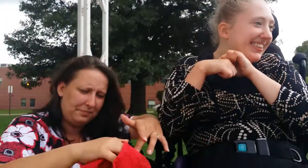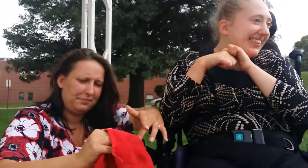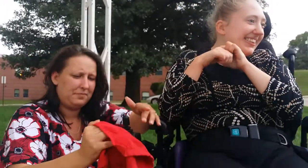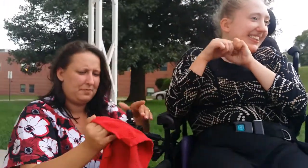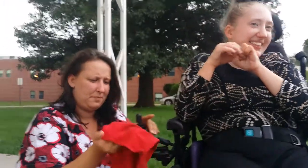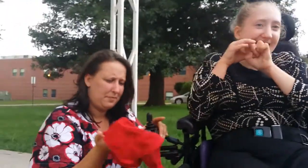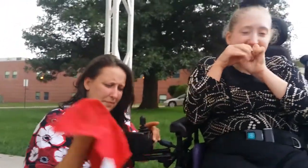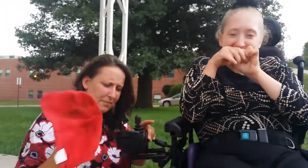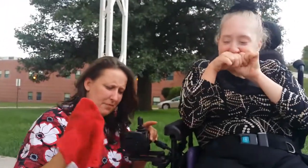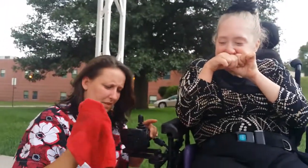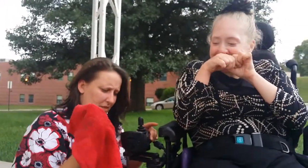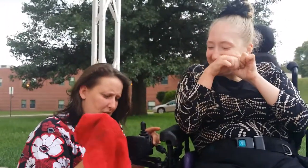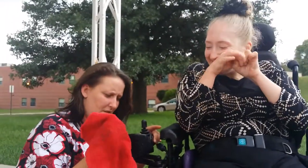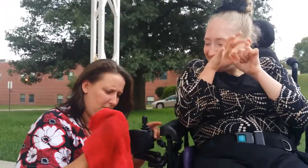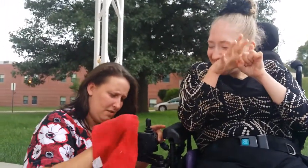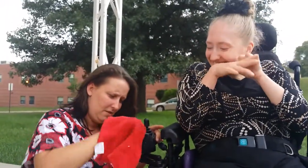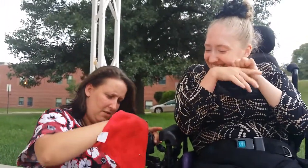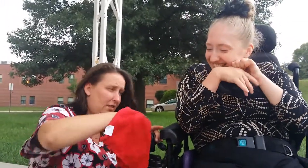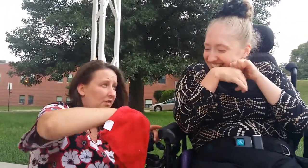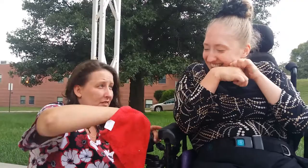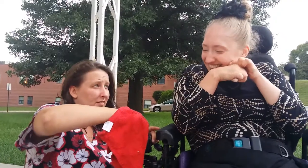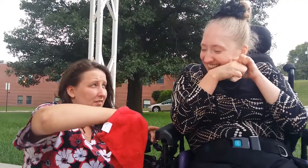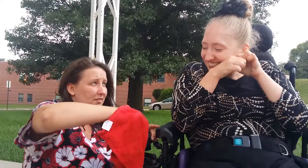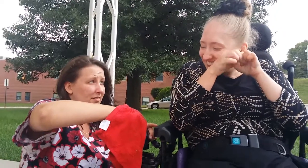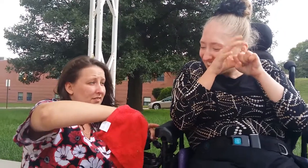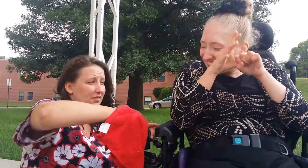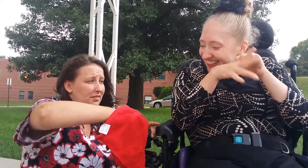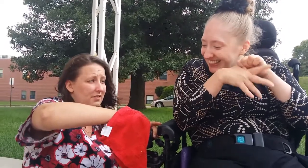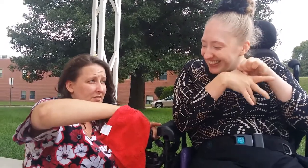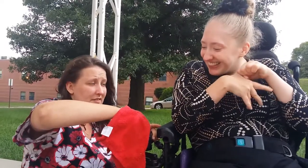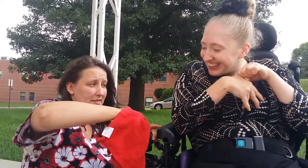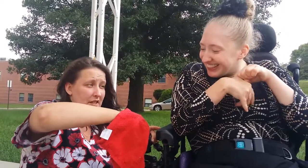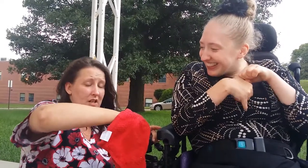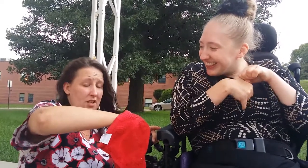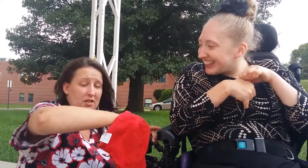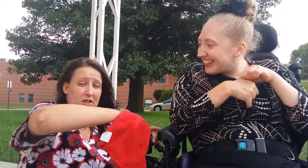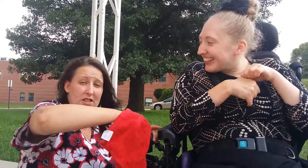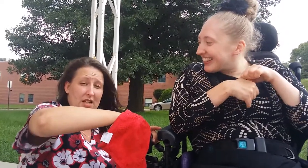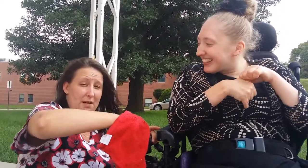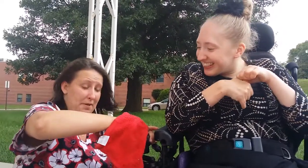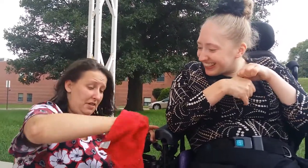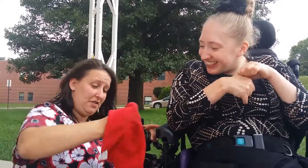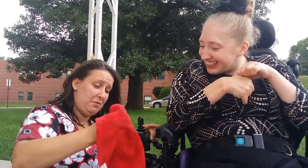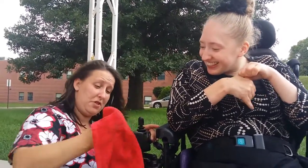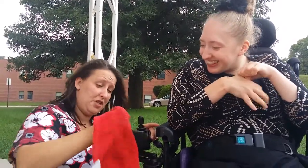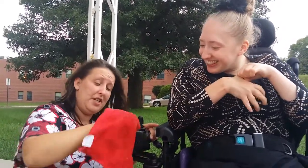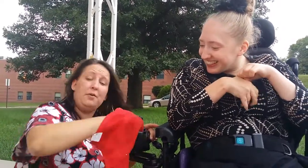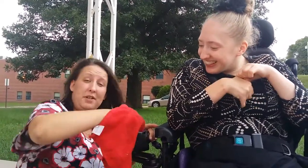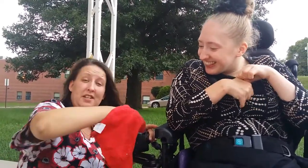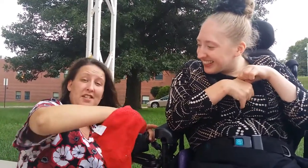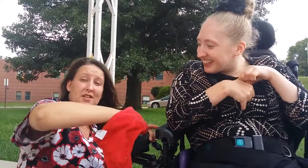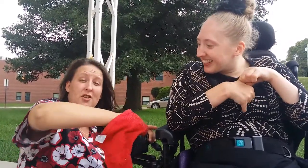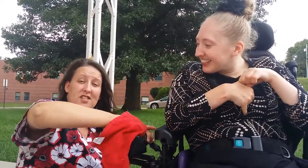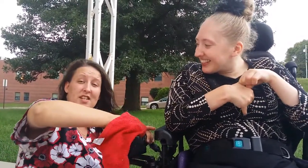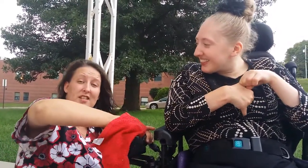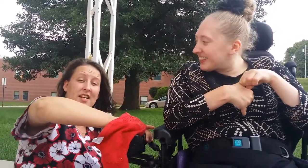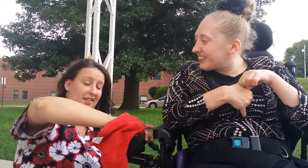So what's your assessment today, Debra? You haven't seen her since Sunday. It looks a lot better than what she did when I seen her on Sunday.